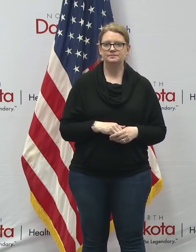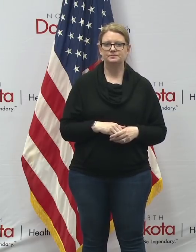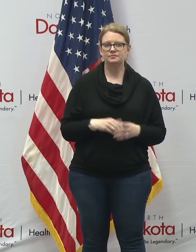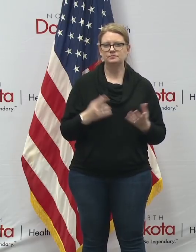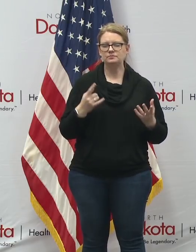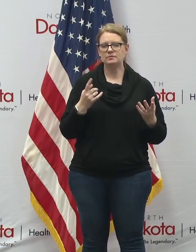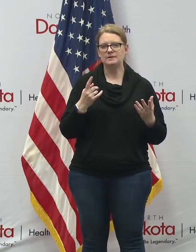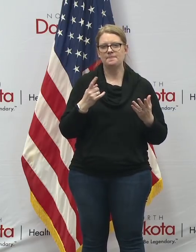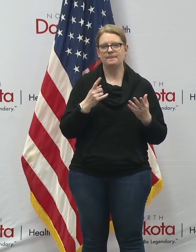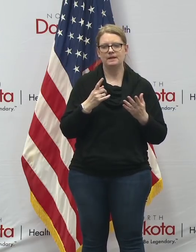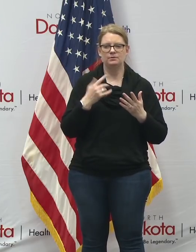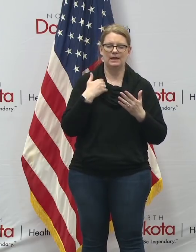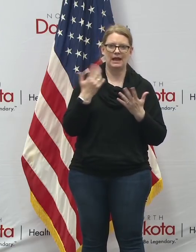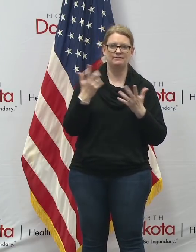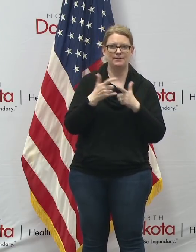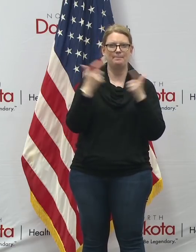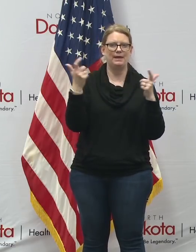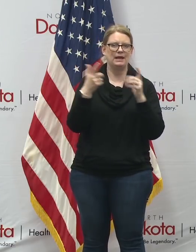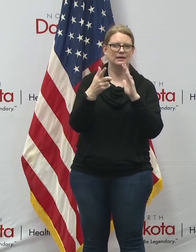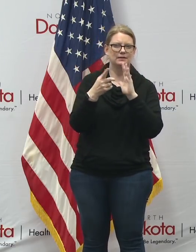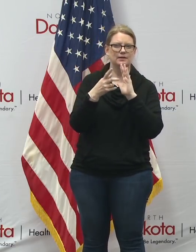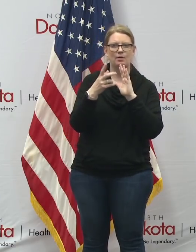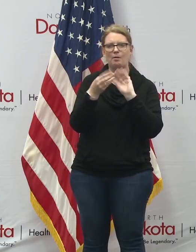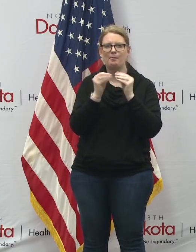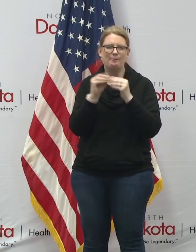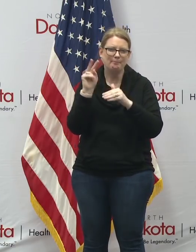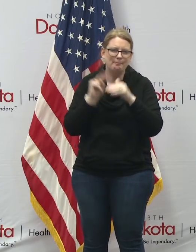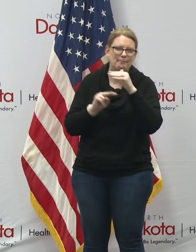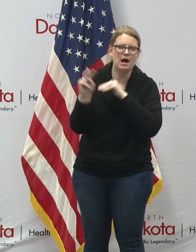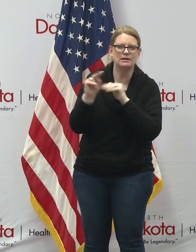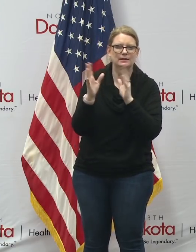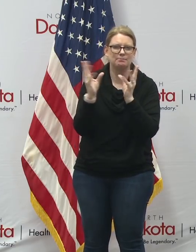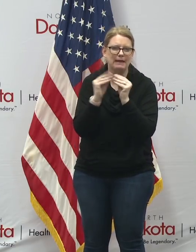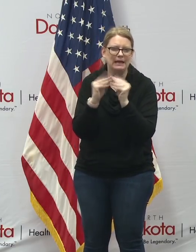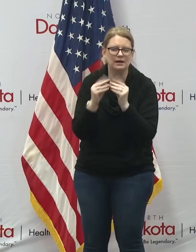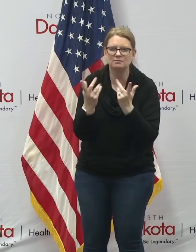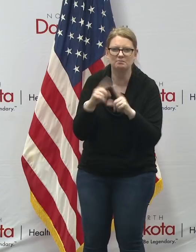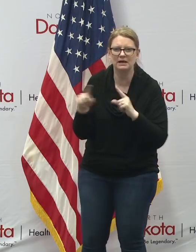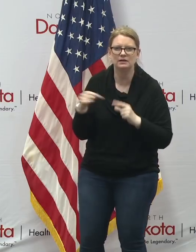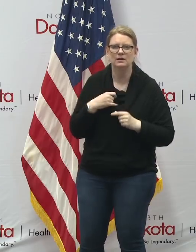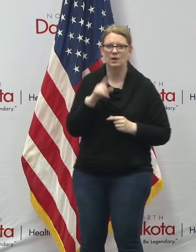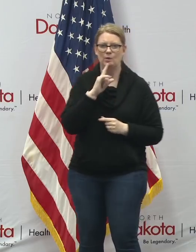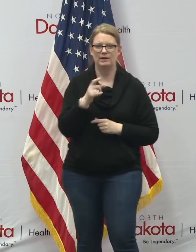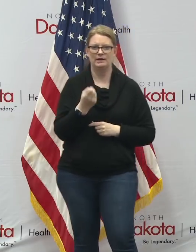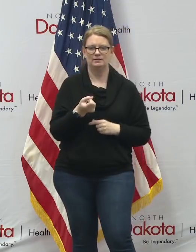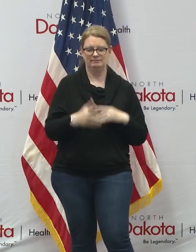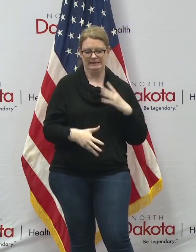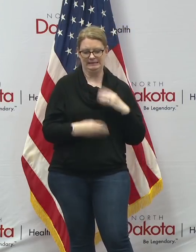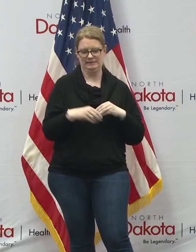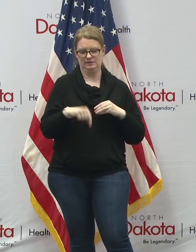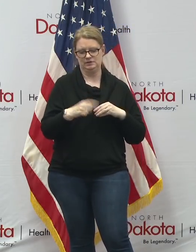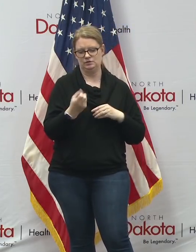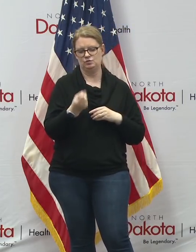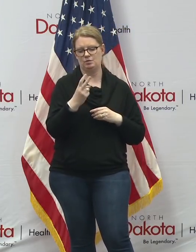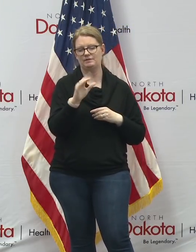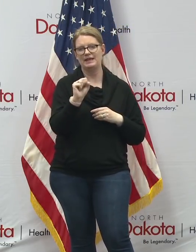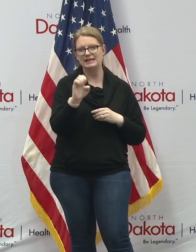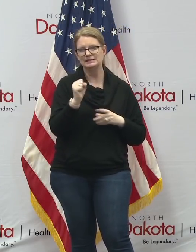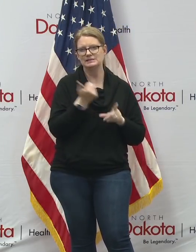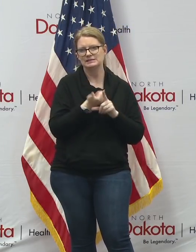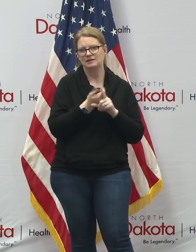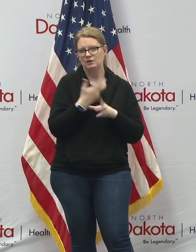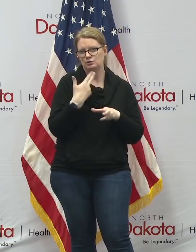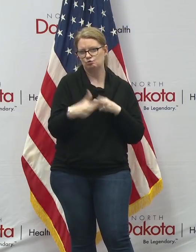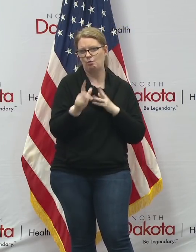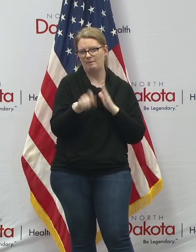be looking at updating our models we've got a big modeling meeting again tomorrow but as we said earlier today the 12 cases reported today came from a short stub